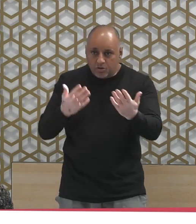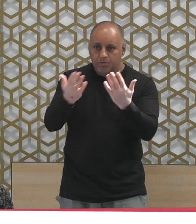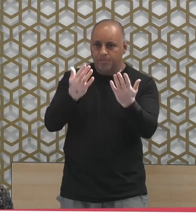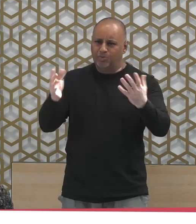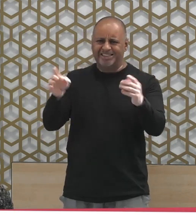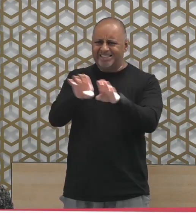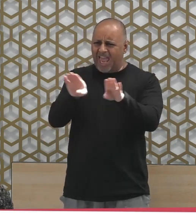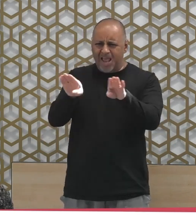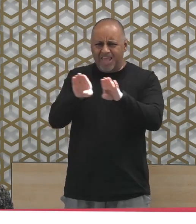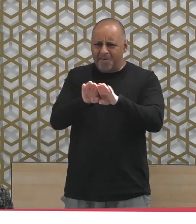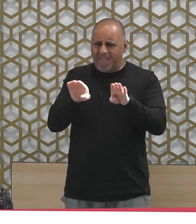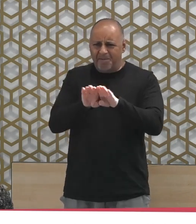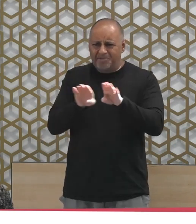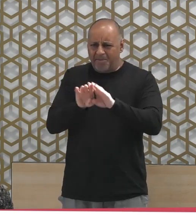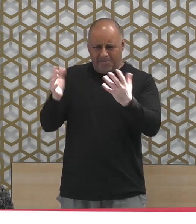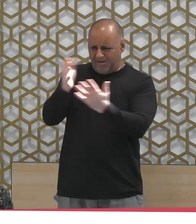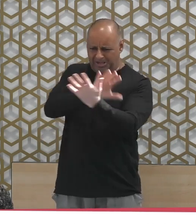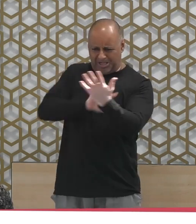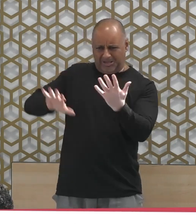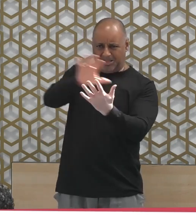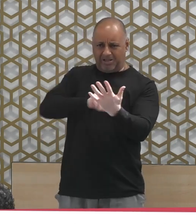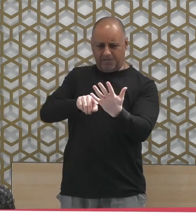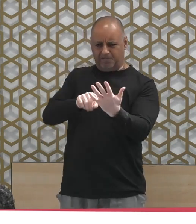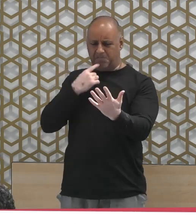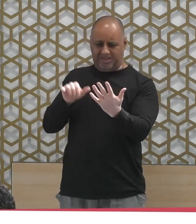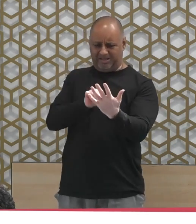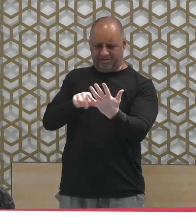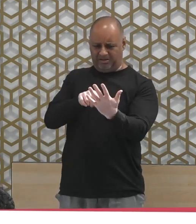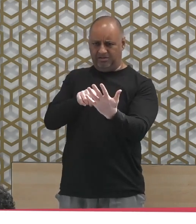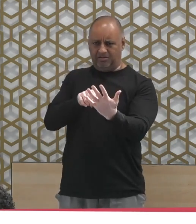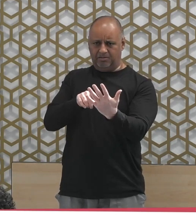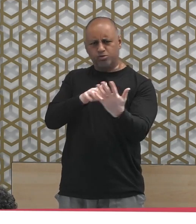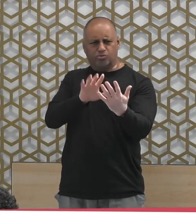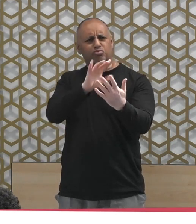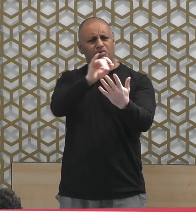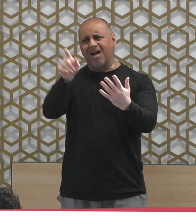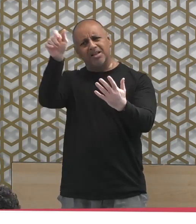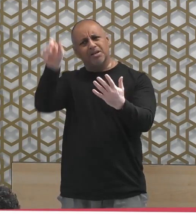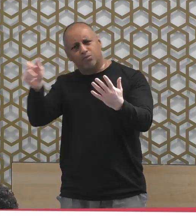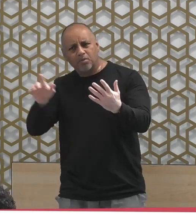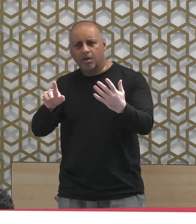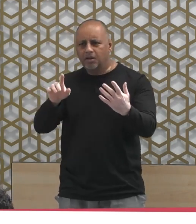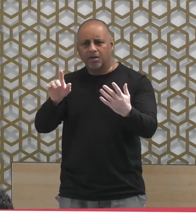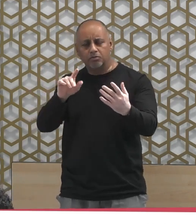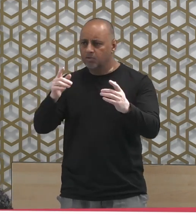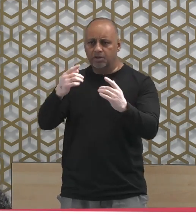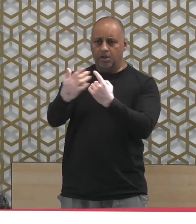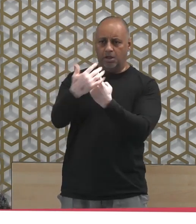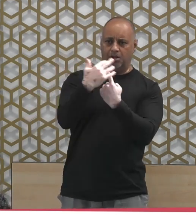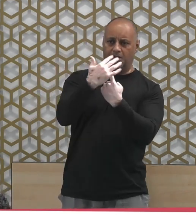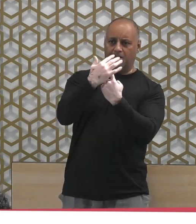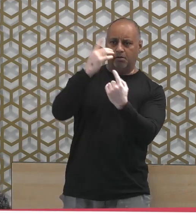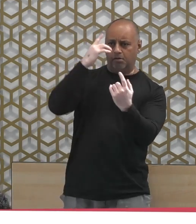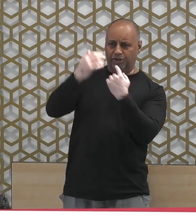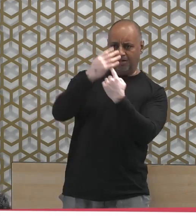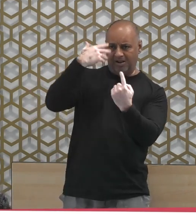so many people are saying, no, what they are saying is the truth, this is the reality. Or, an example, of course you all well